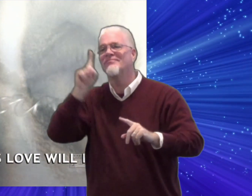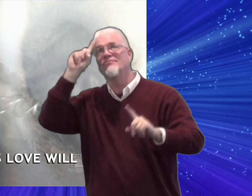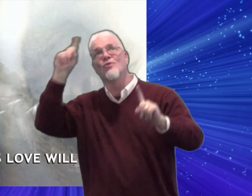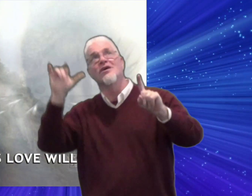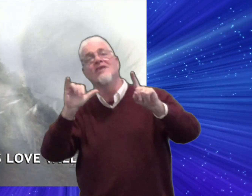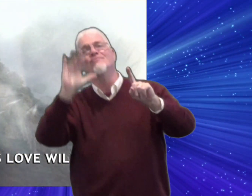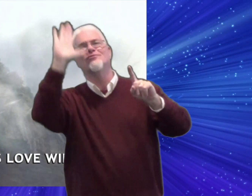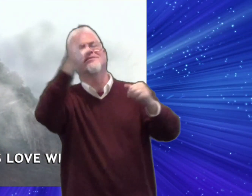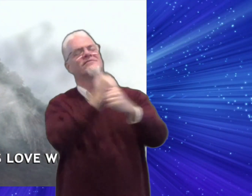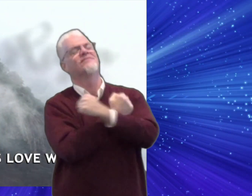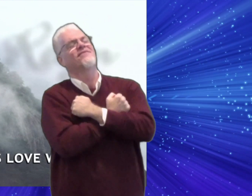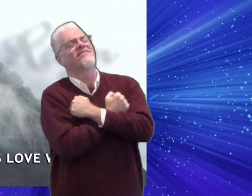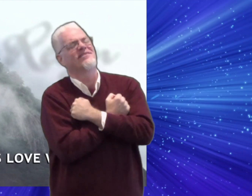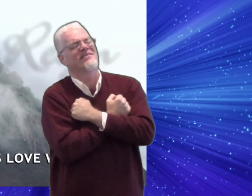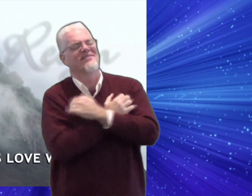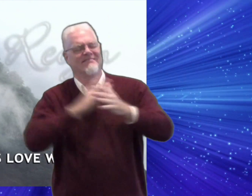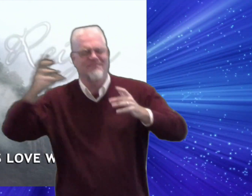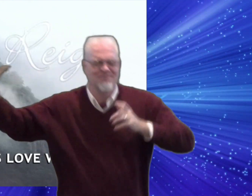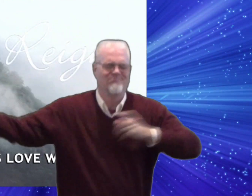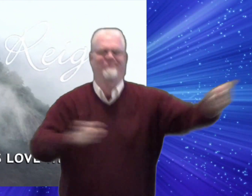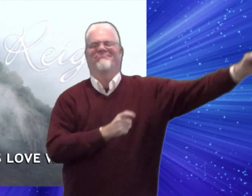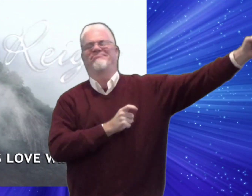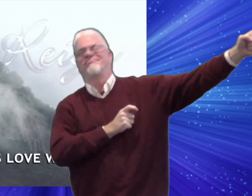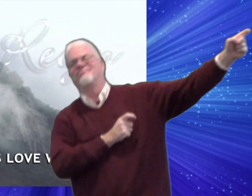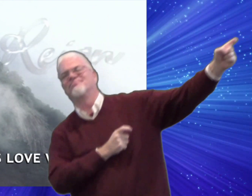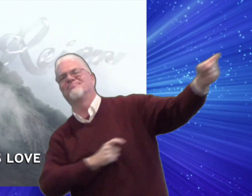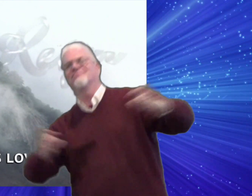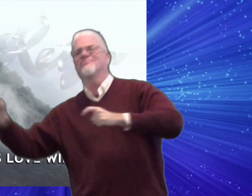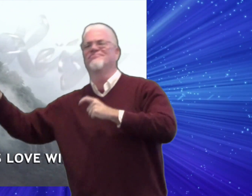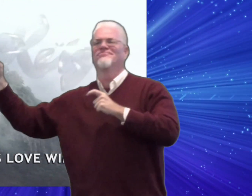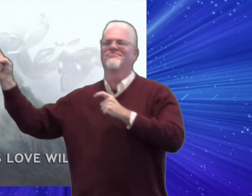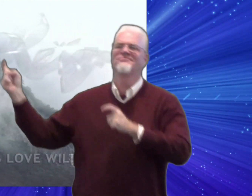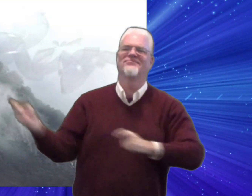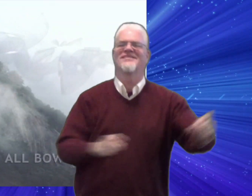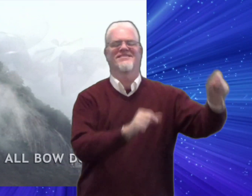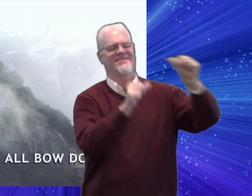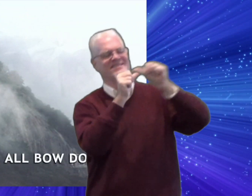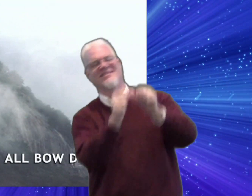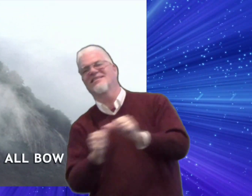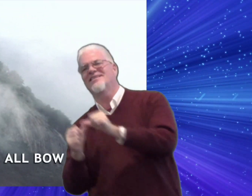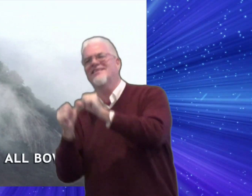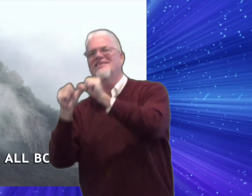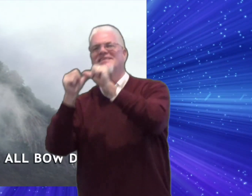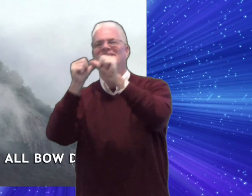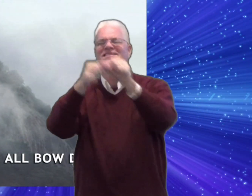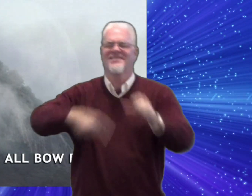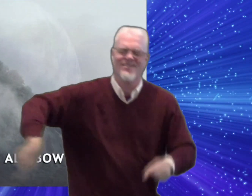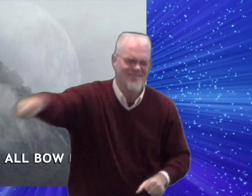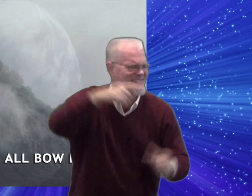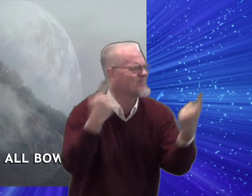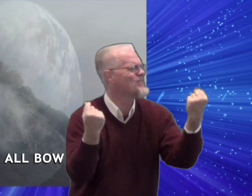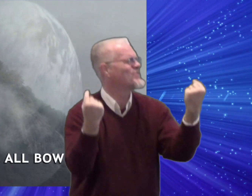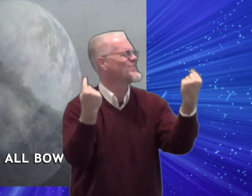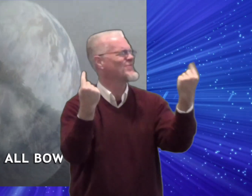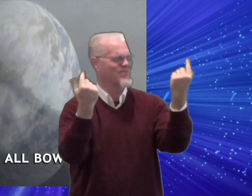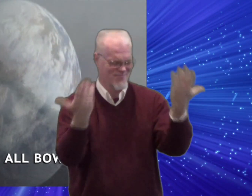His love will reign And we'll